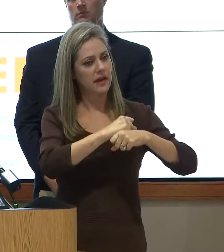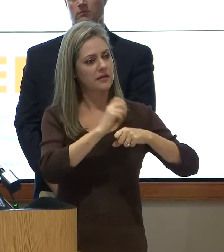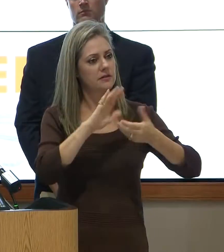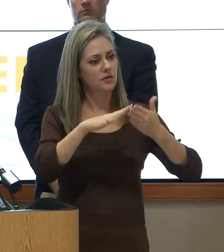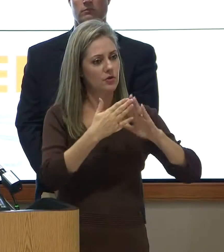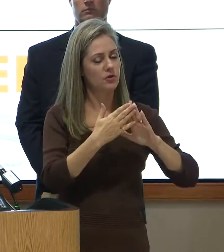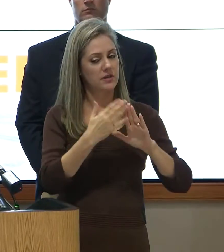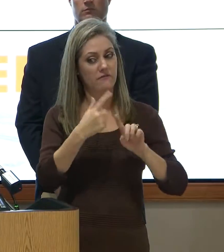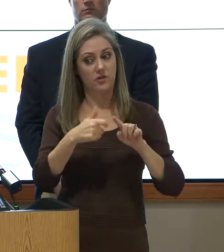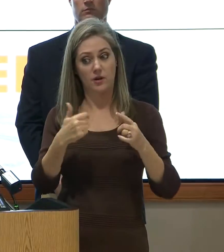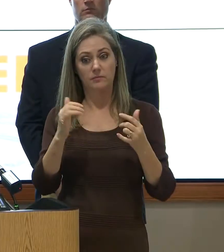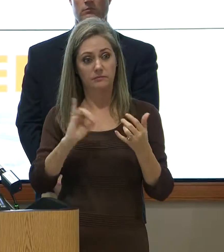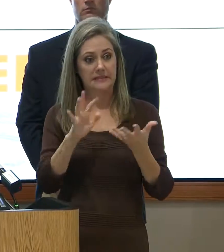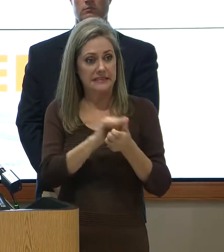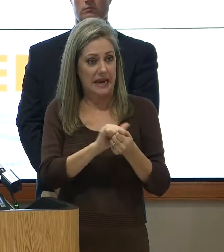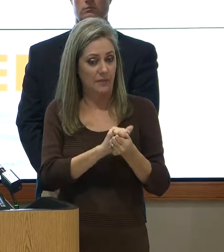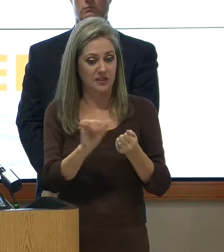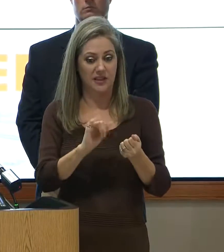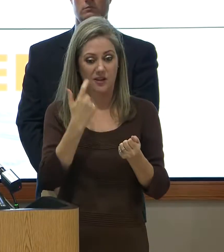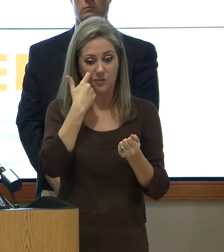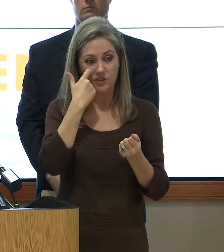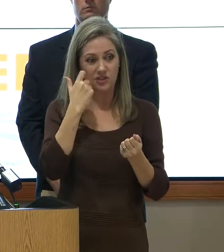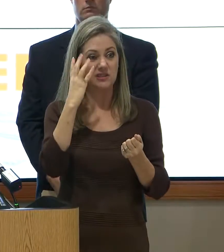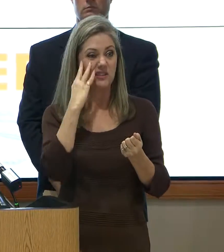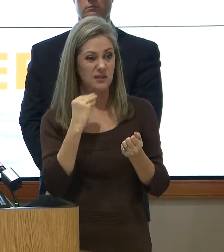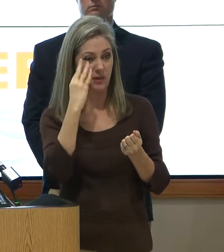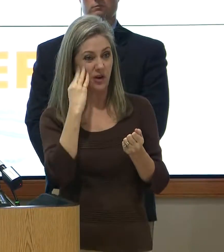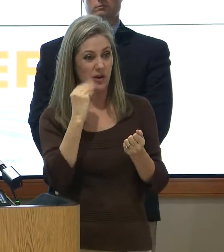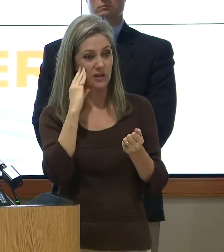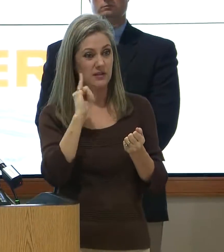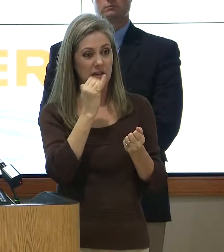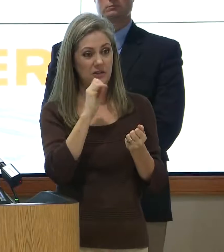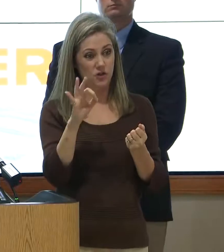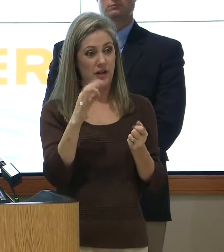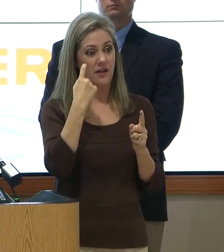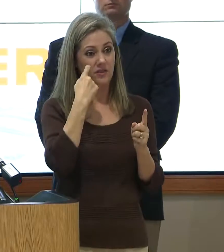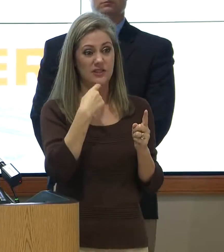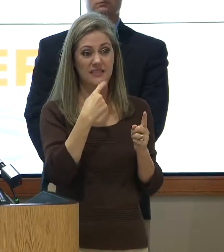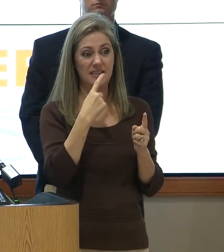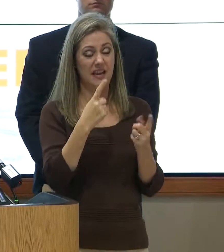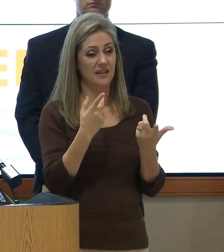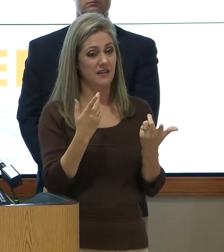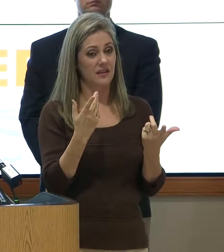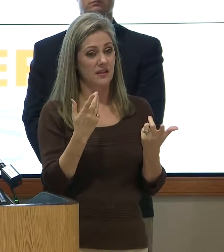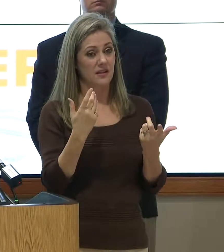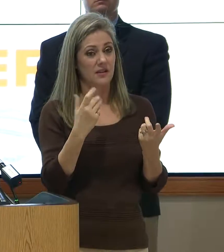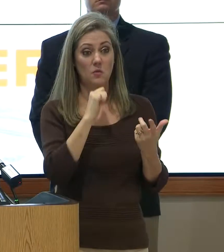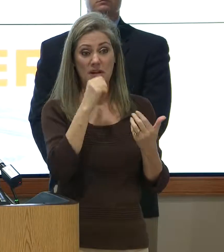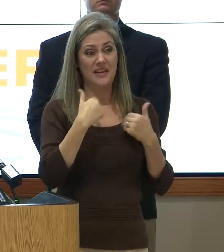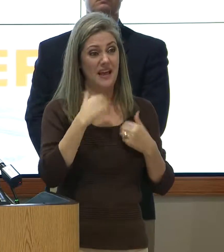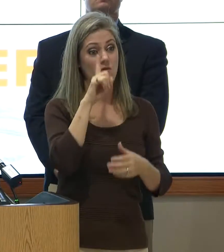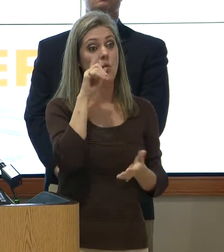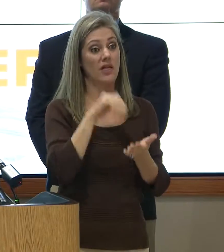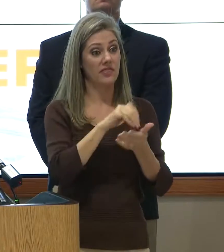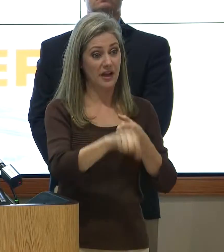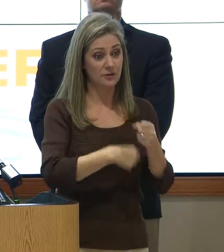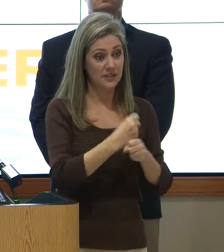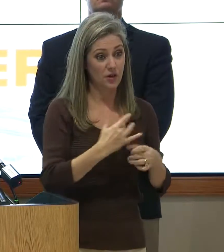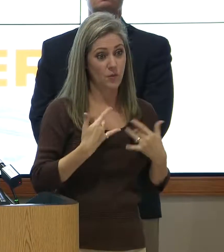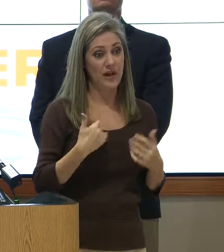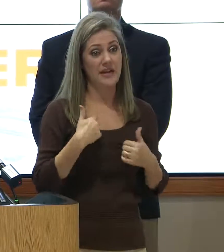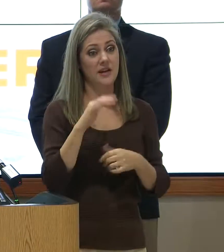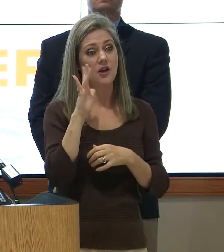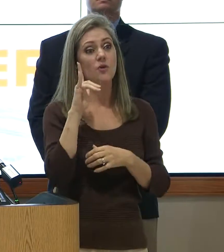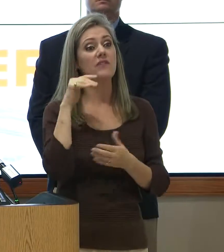of damage that we just endured. Jeff just told us we didn't have a 1,000-year event. We had a 25